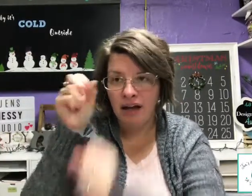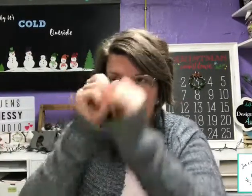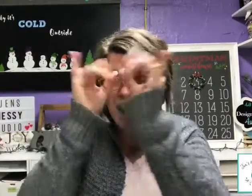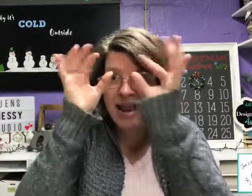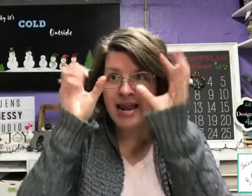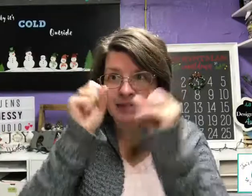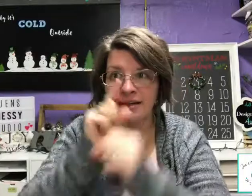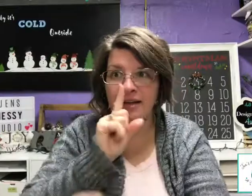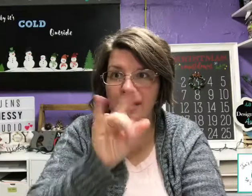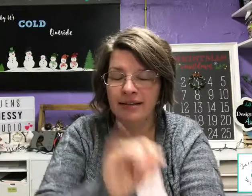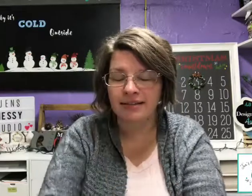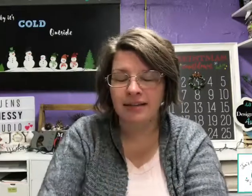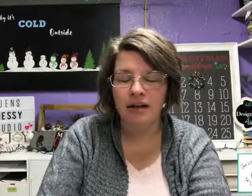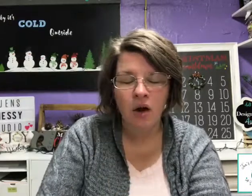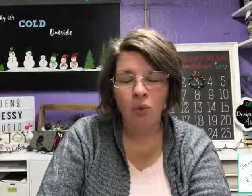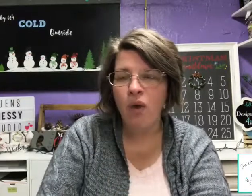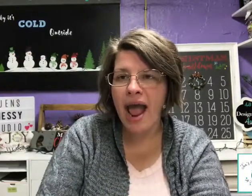Amazing. Wow.